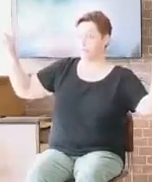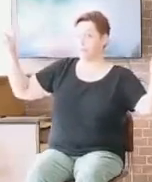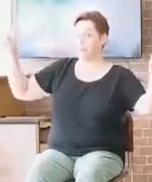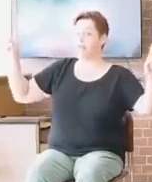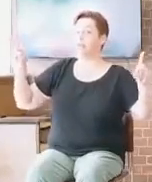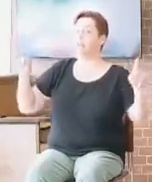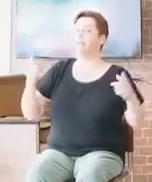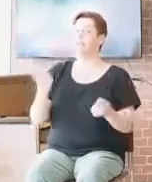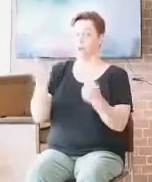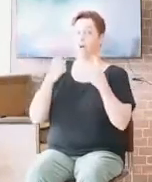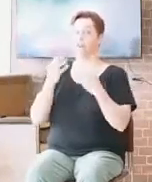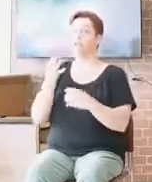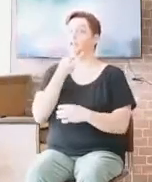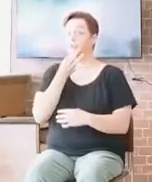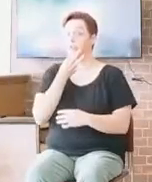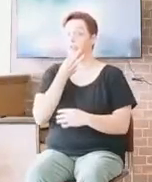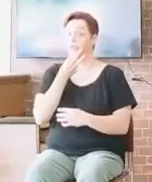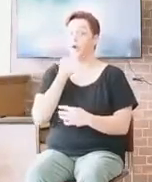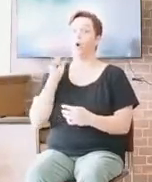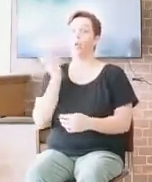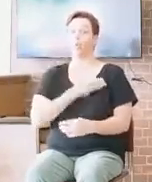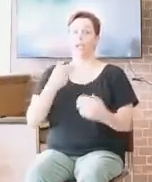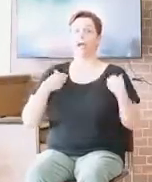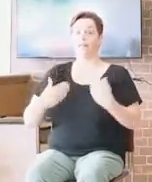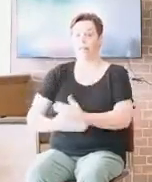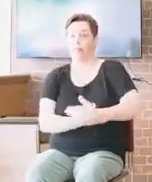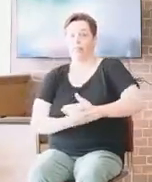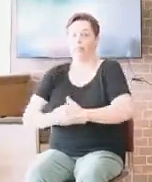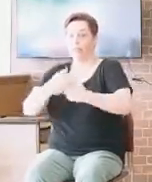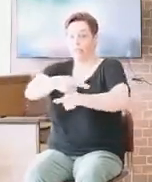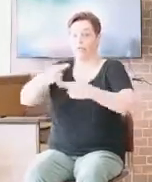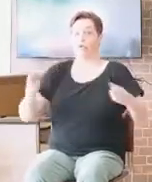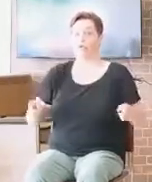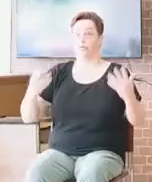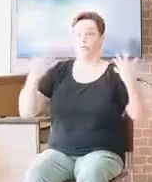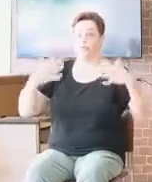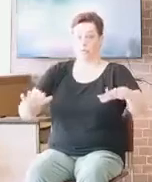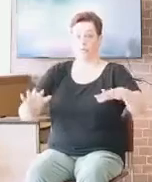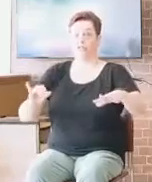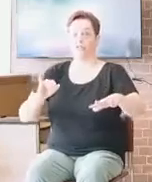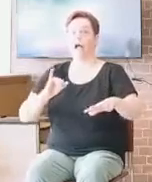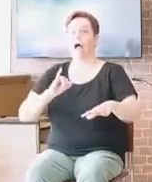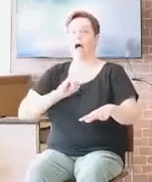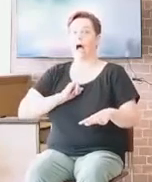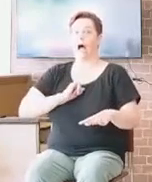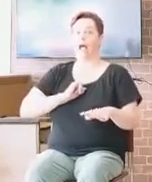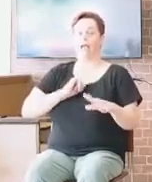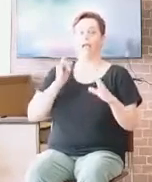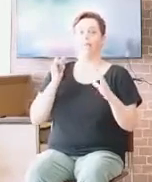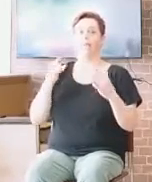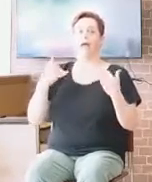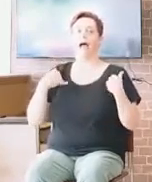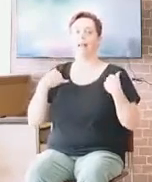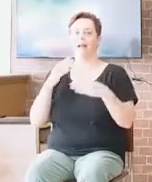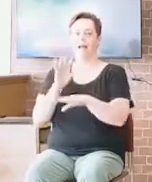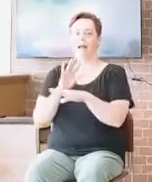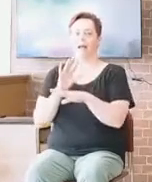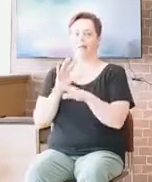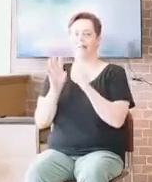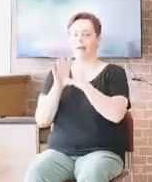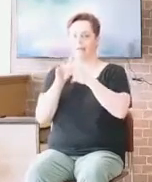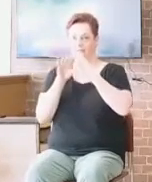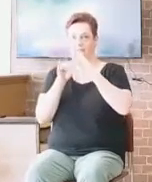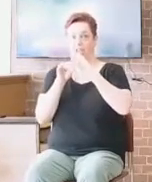up. So we have our nursery completed and I kind of jumped the gun a little bit when I did my Facebook live video, because these are correcting on that a little bit.